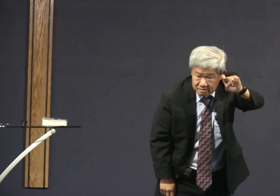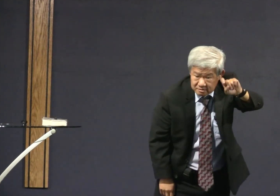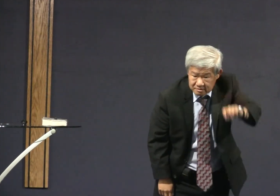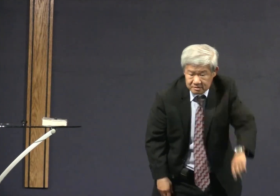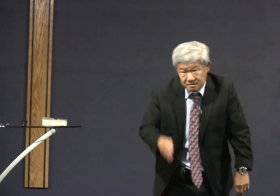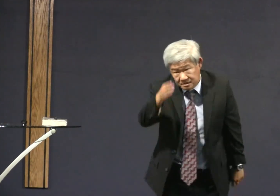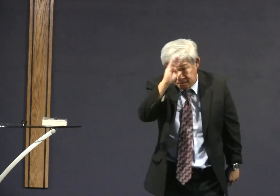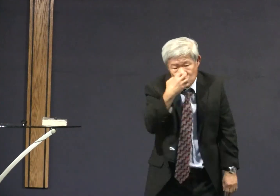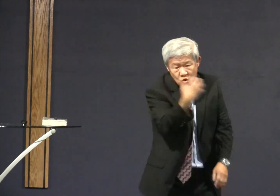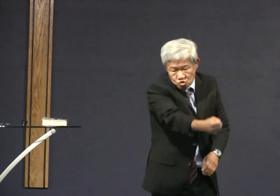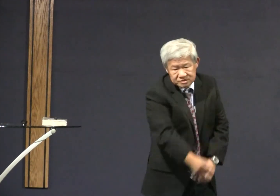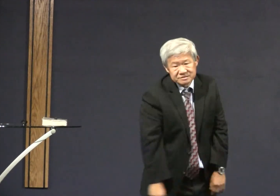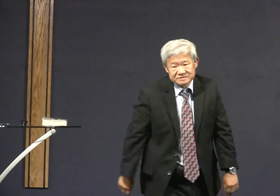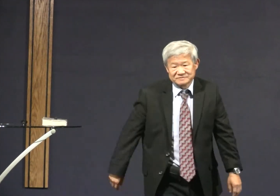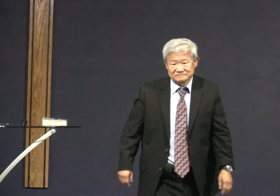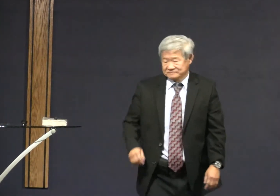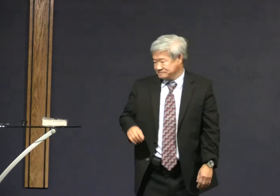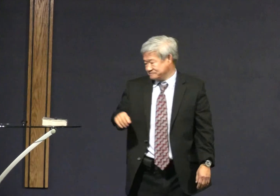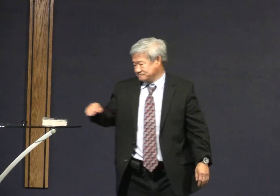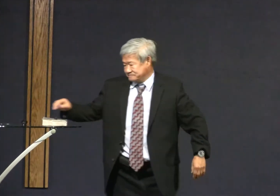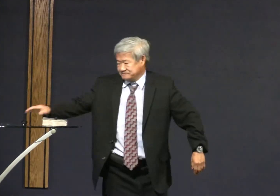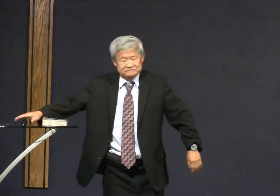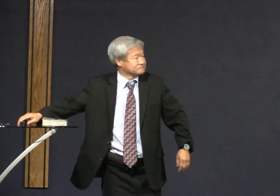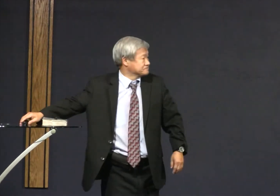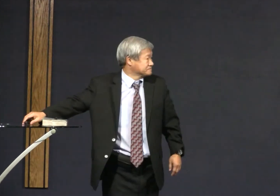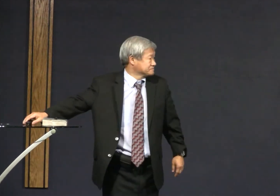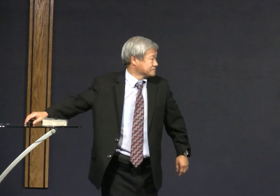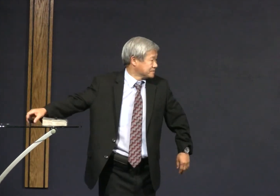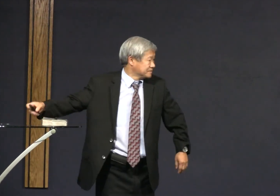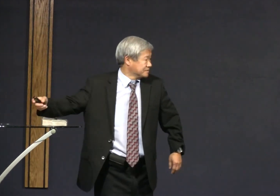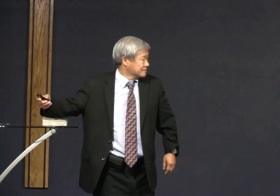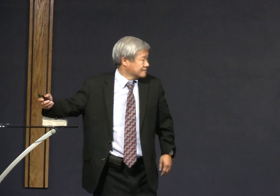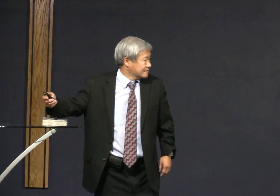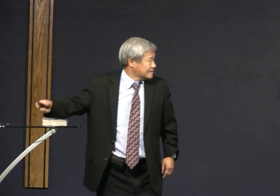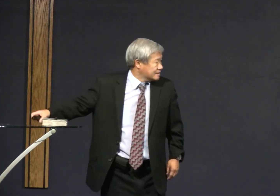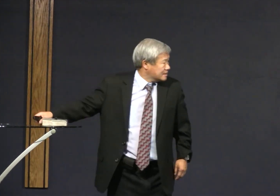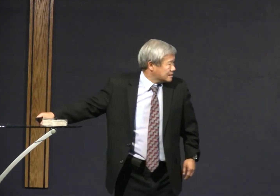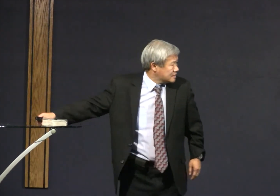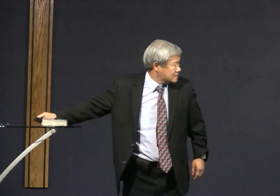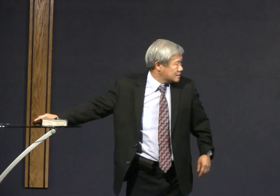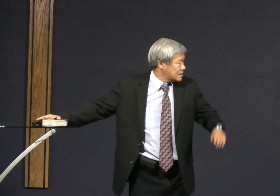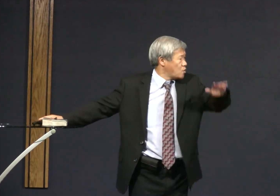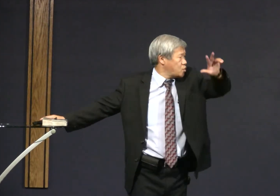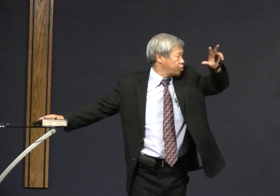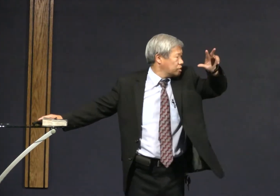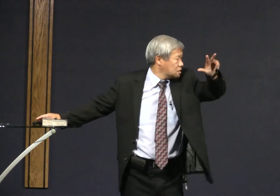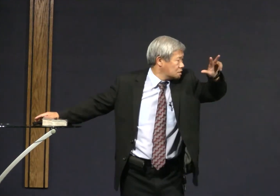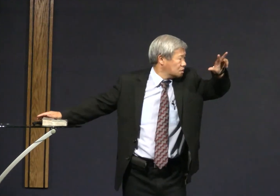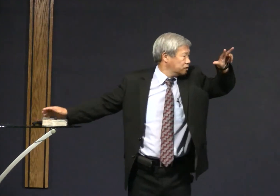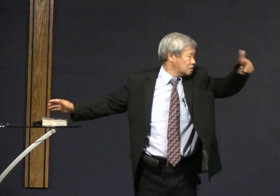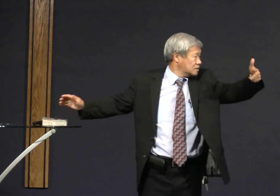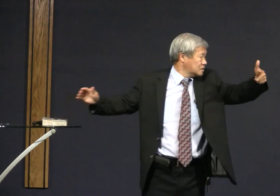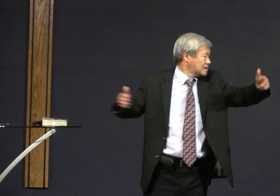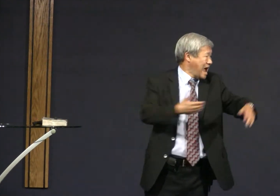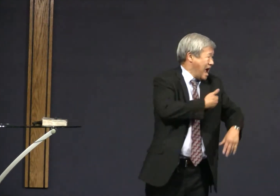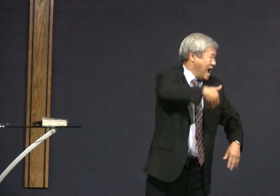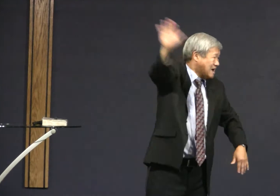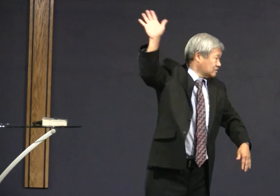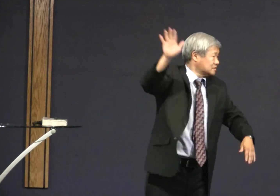say it's the people's will but does God support that that will bring curse